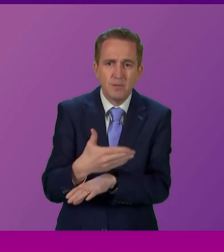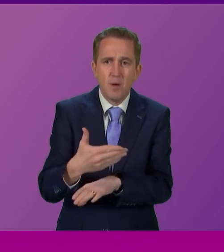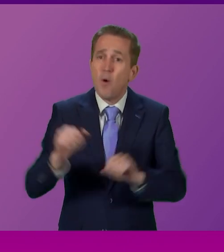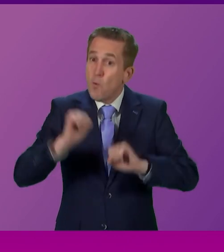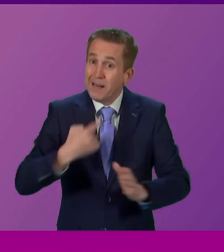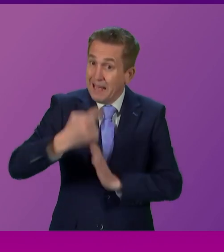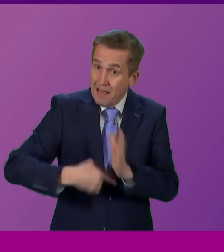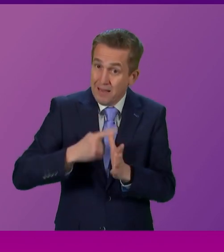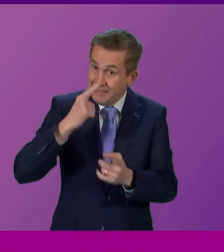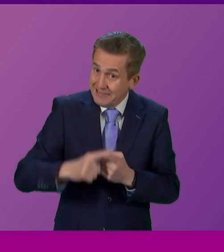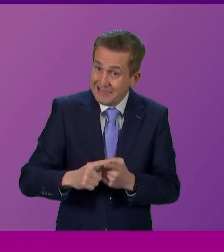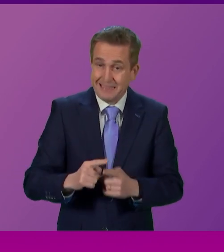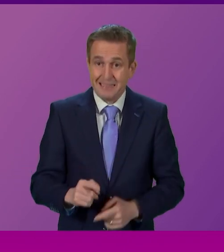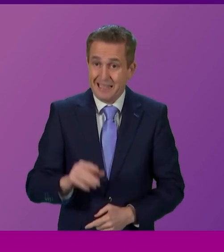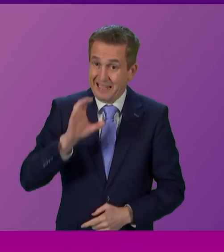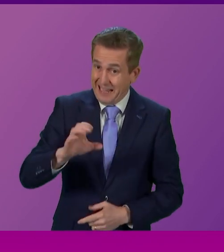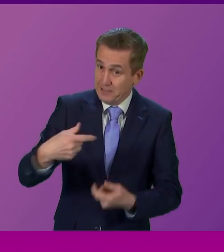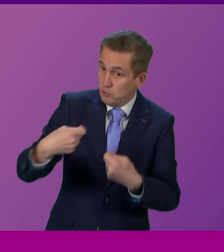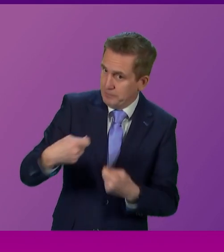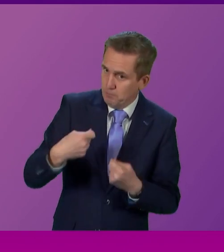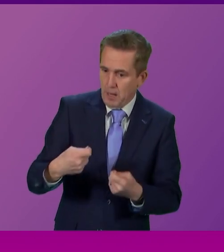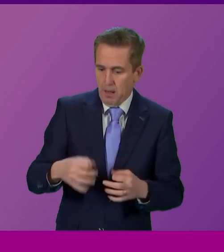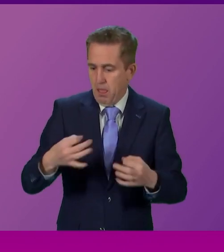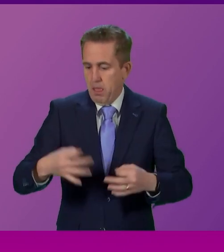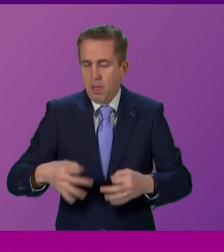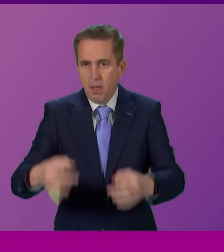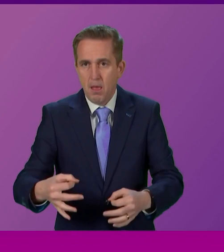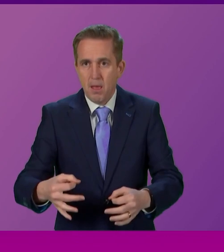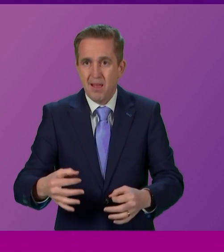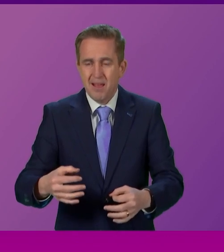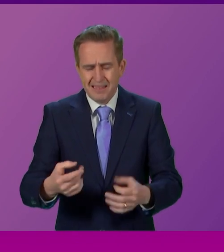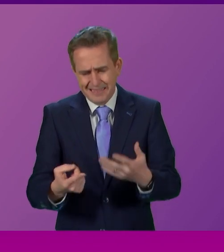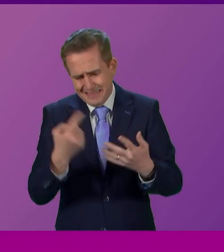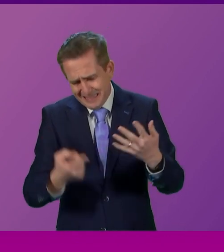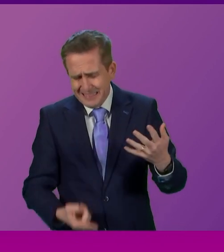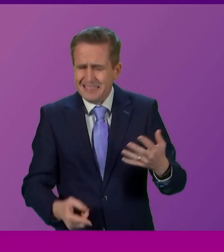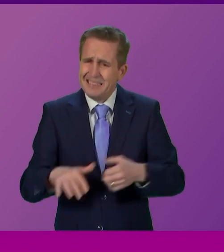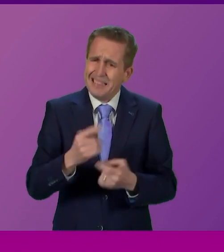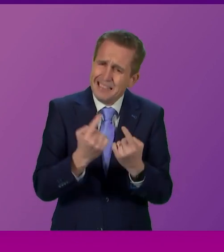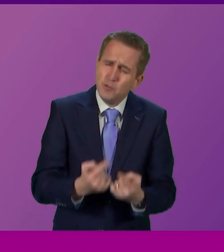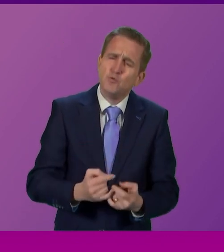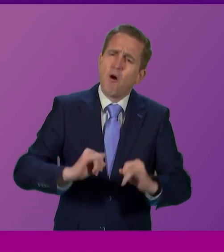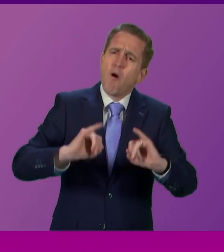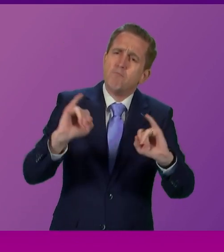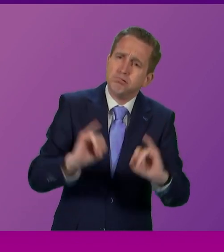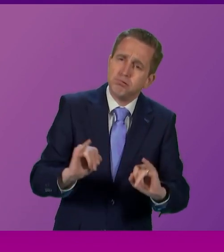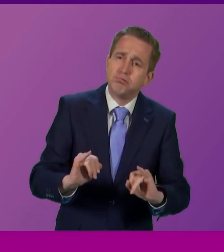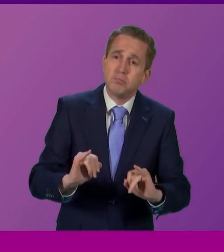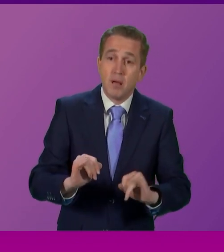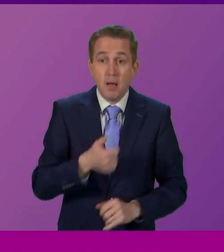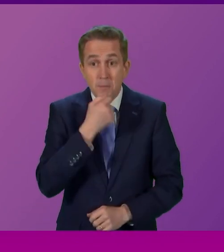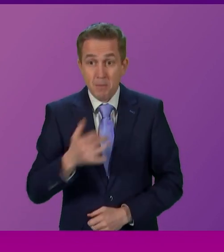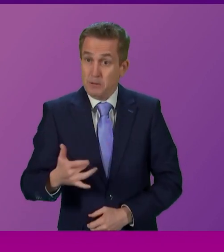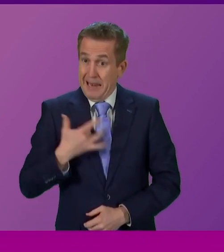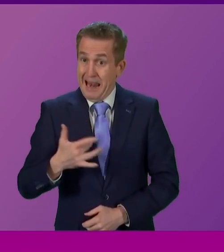They can't get cancer treatment on time. The crisis is overwhelming our NHS. It is risking people's